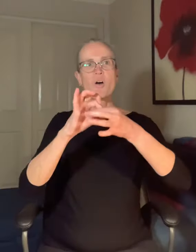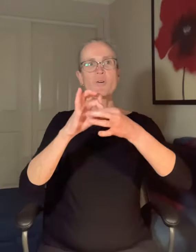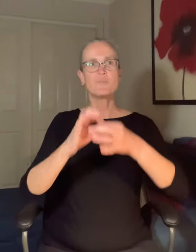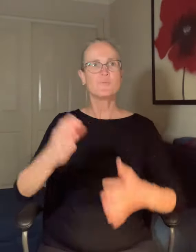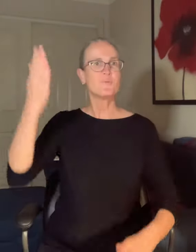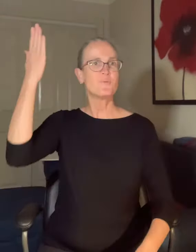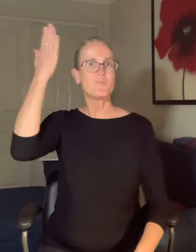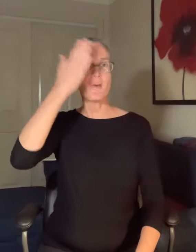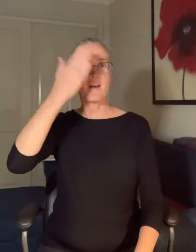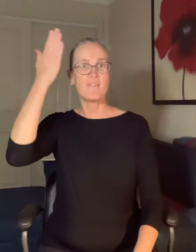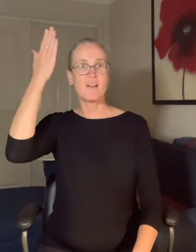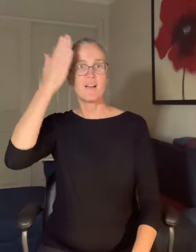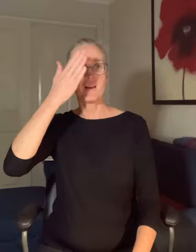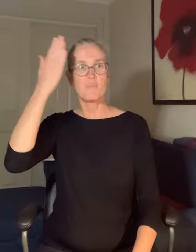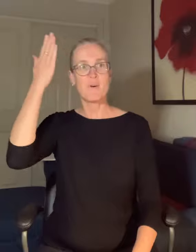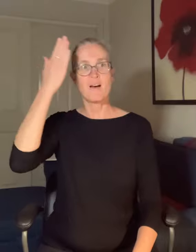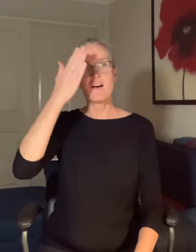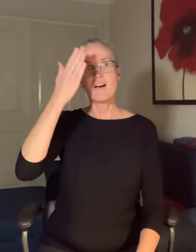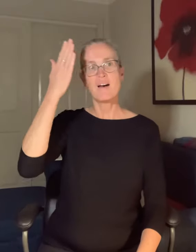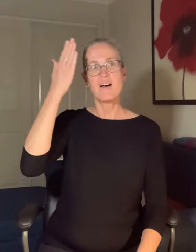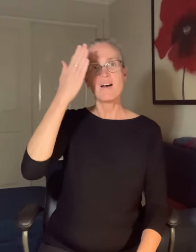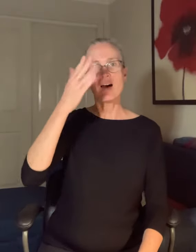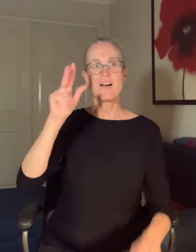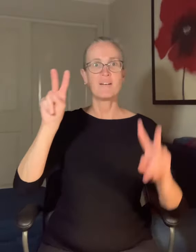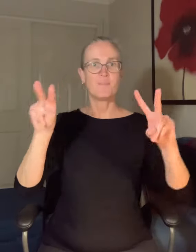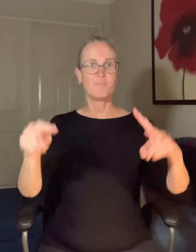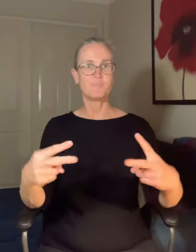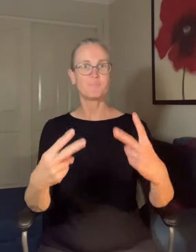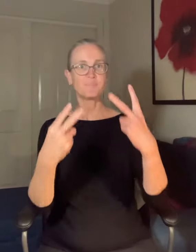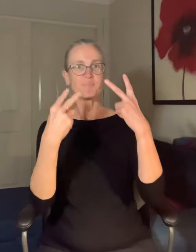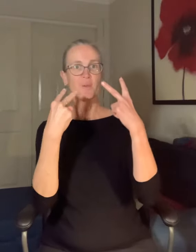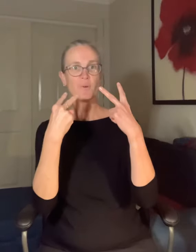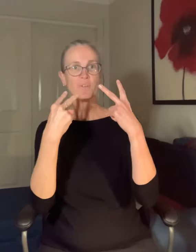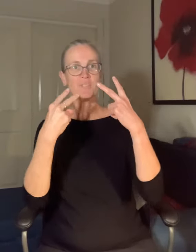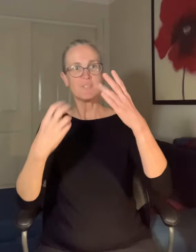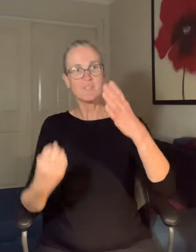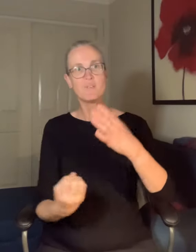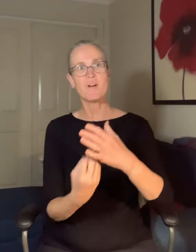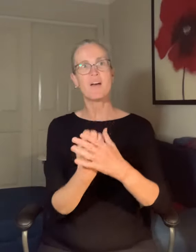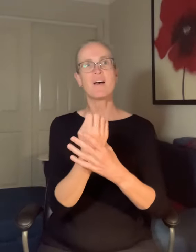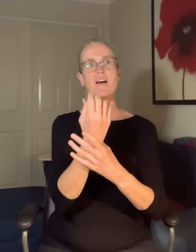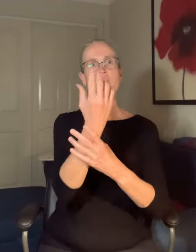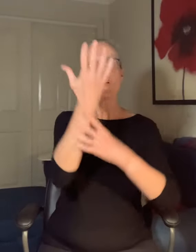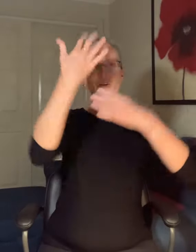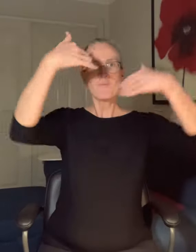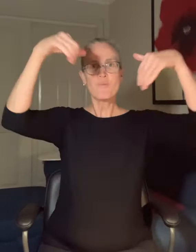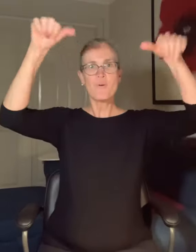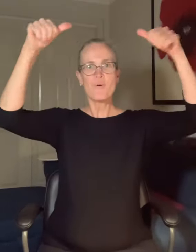to Beverly Park, we watch us thrive and grow,